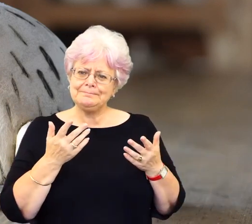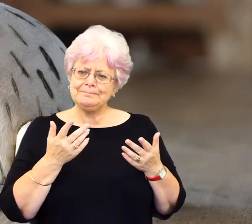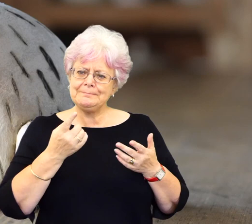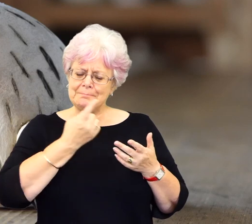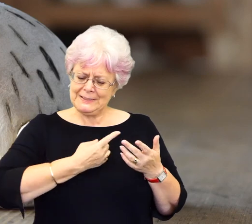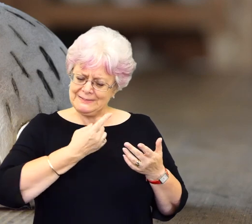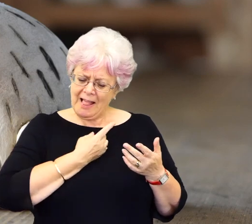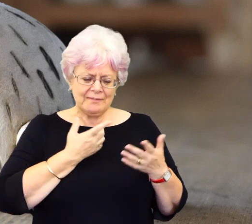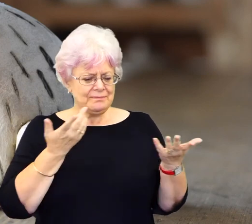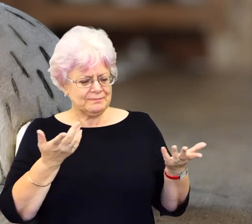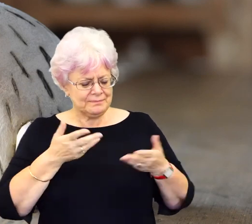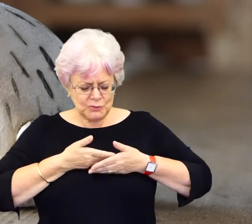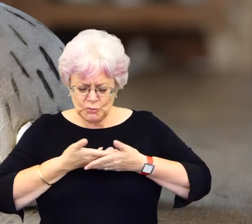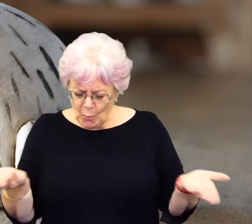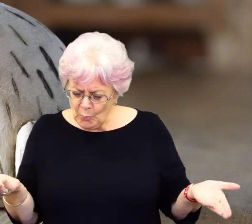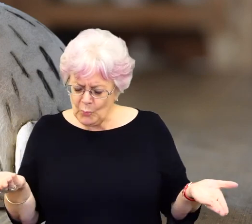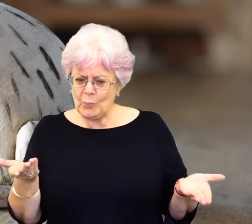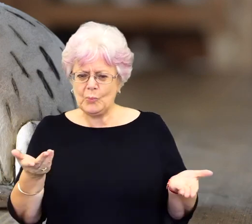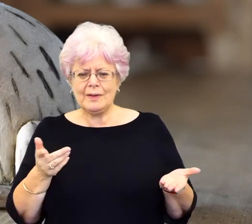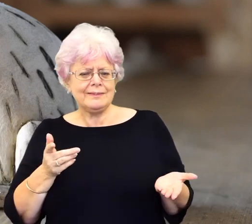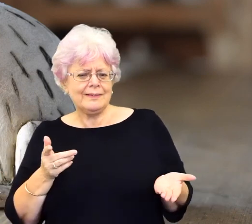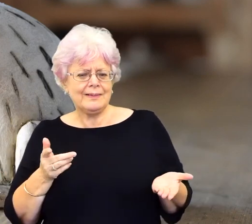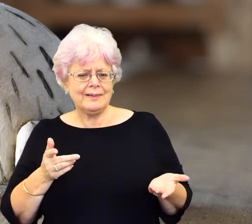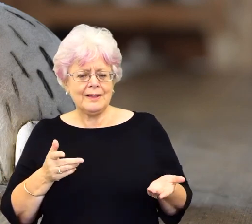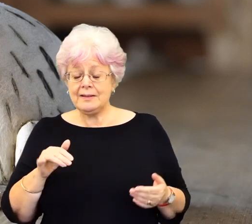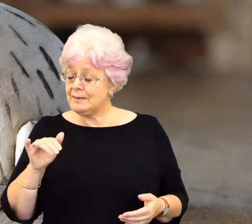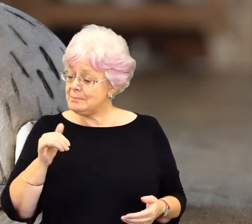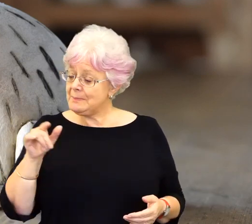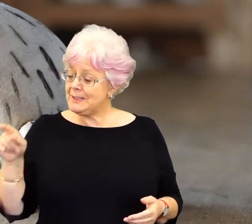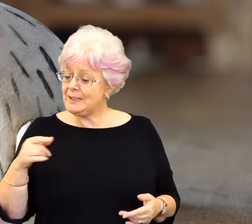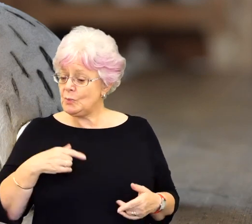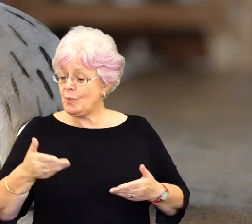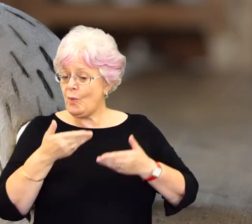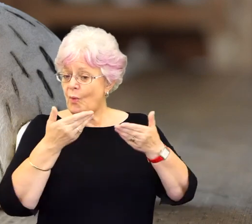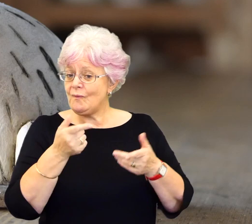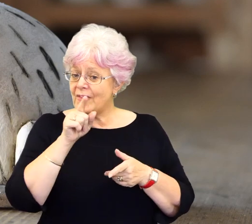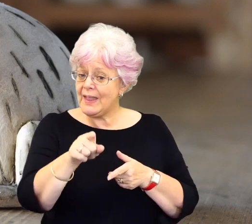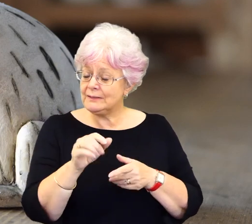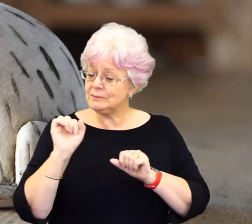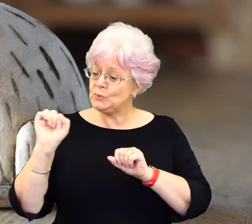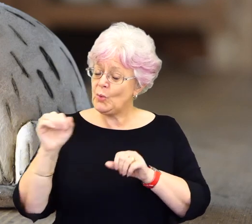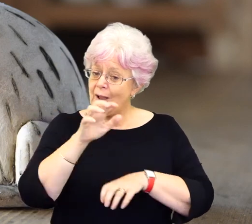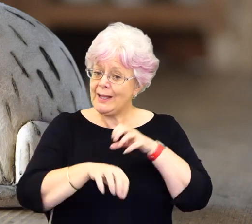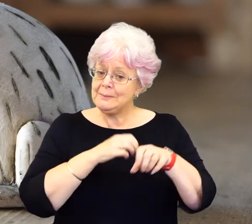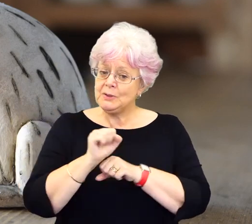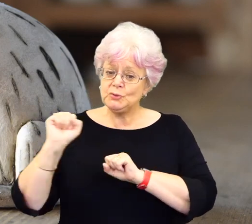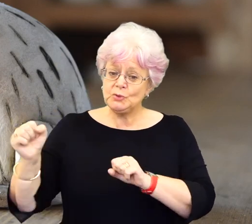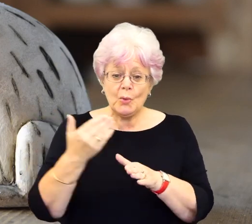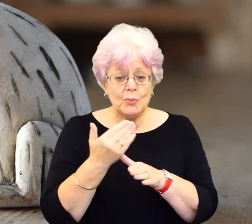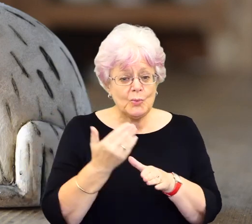Yes. And again, and again, the relationships that you offer with the figures and the animals in your work, there's that